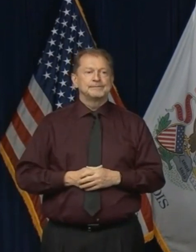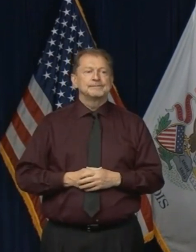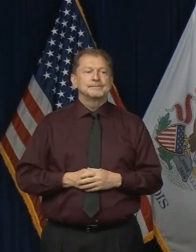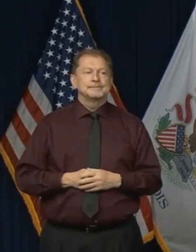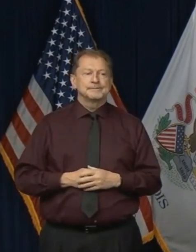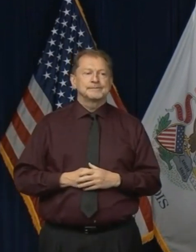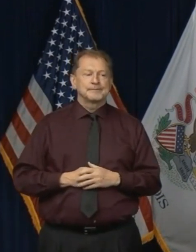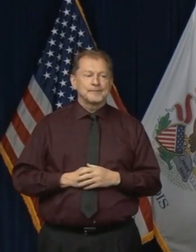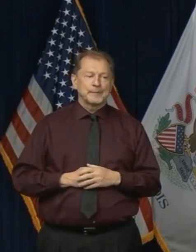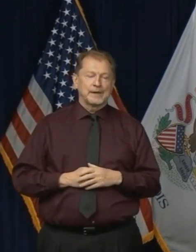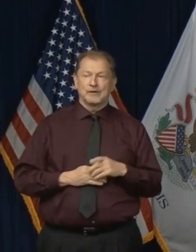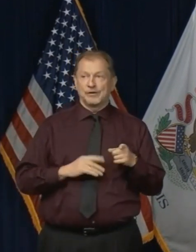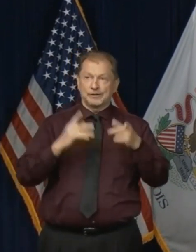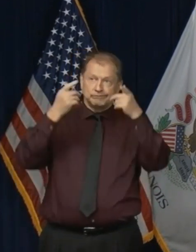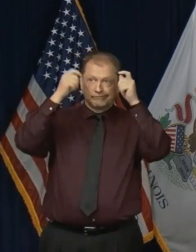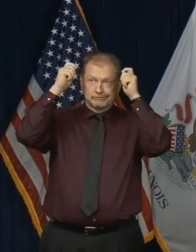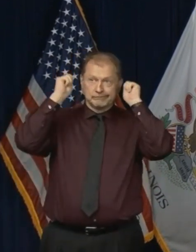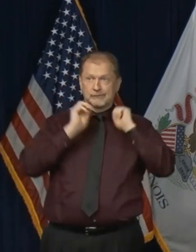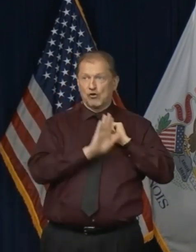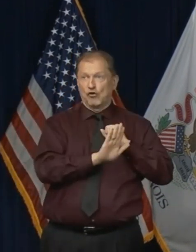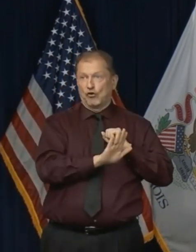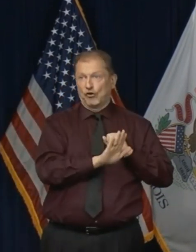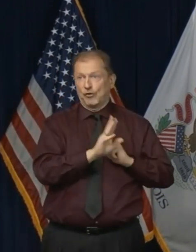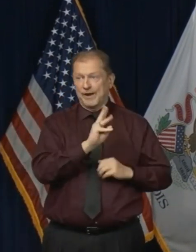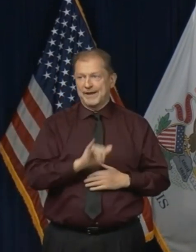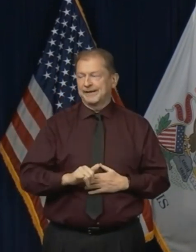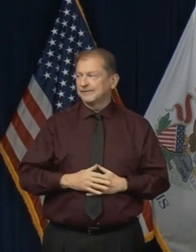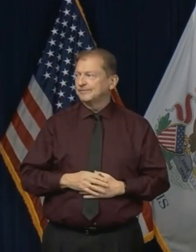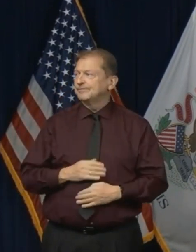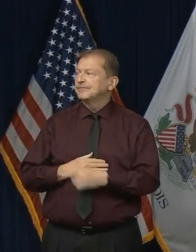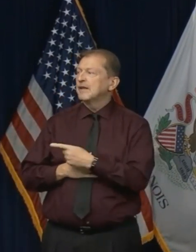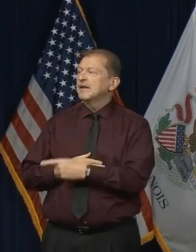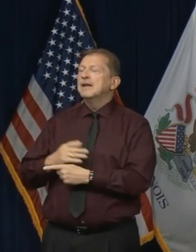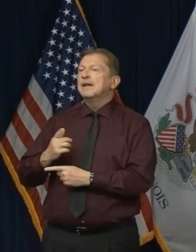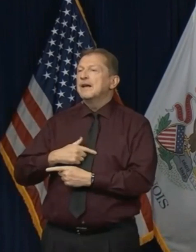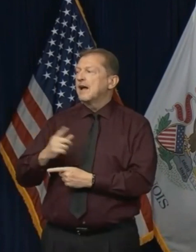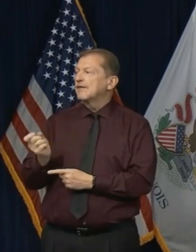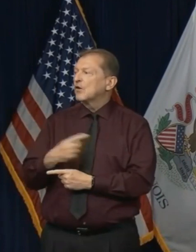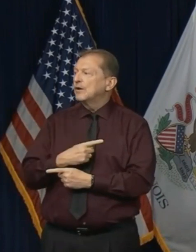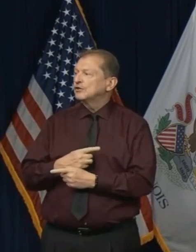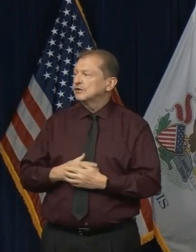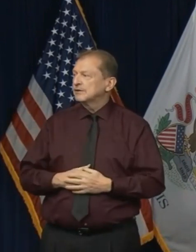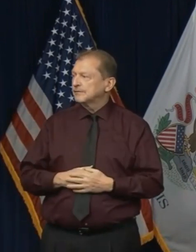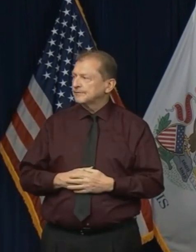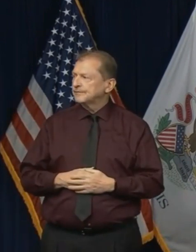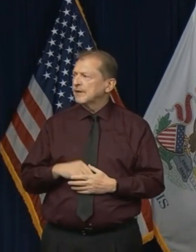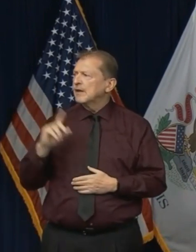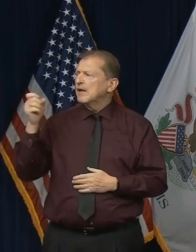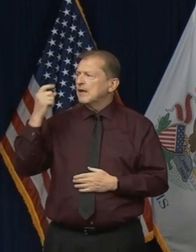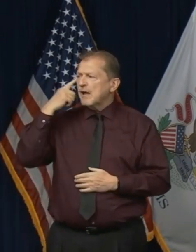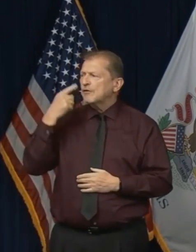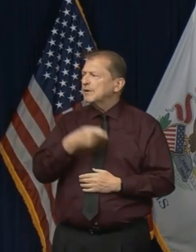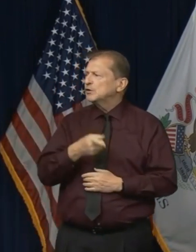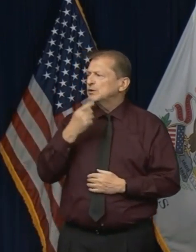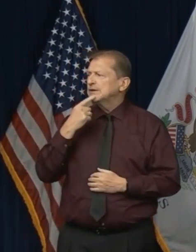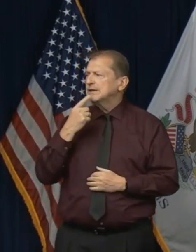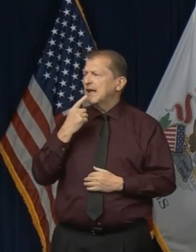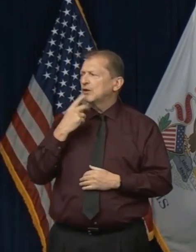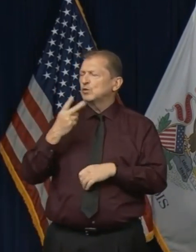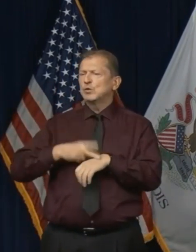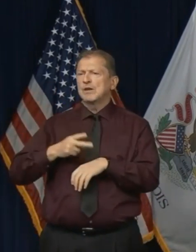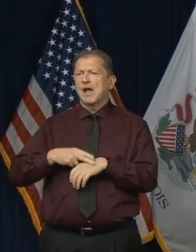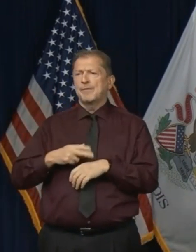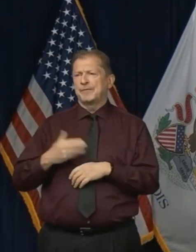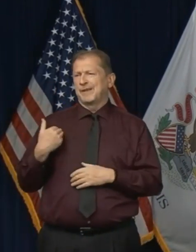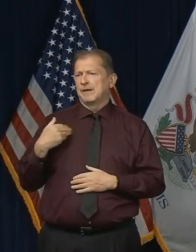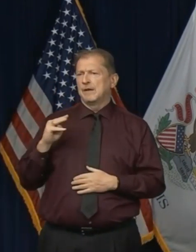or dressing her hair, know, doing her haircut. We'll go to some questions online. Governor, you said at least twice, the last time on